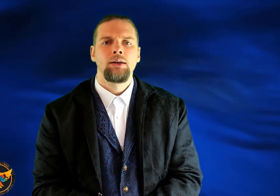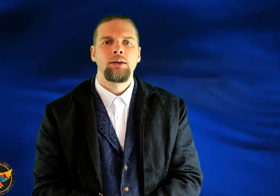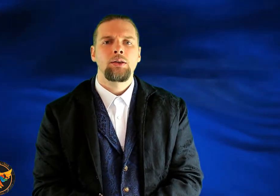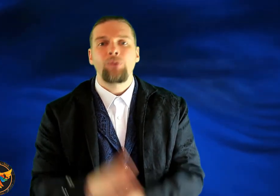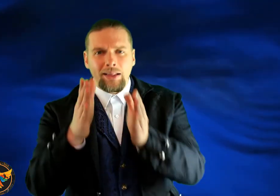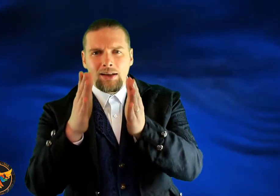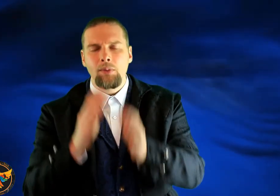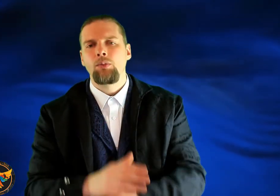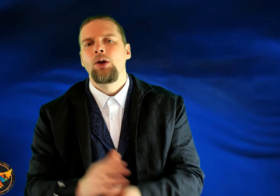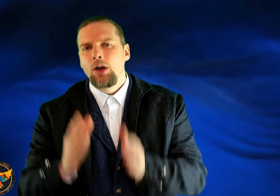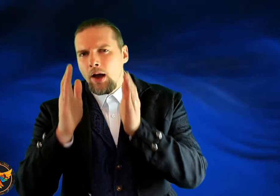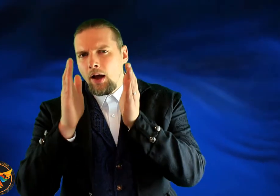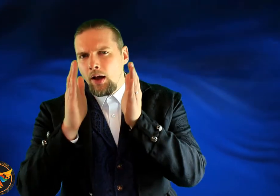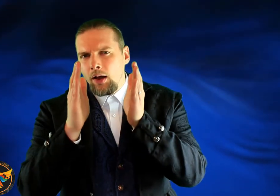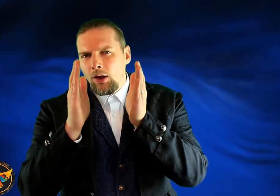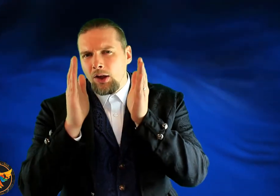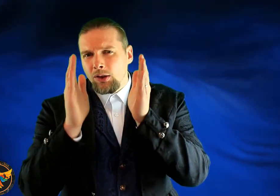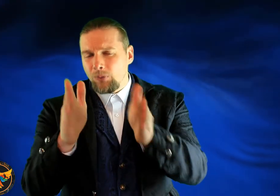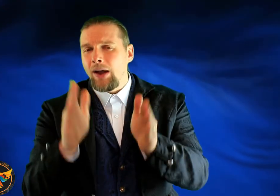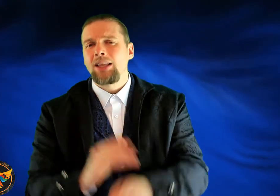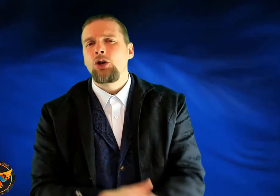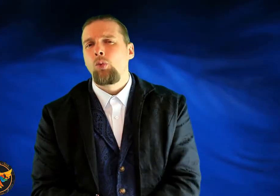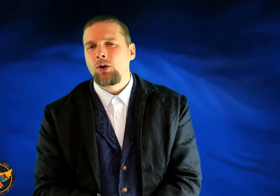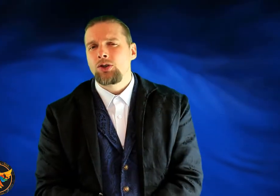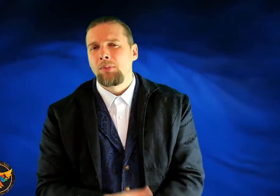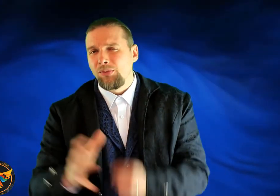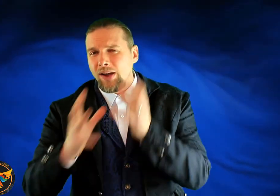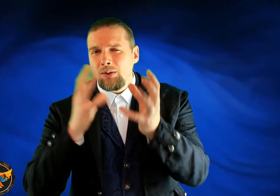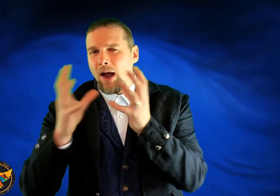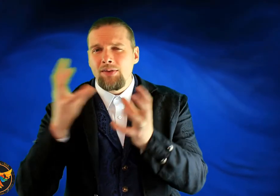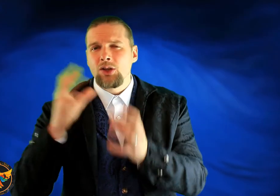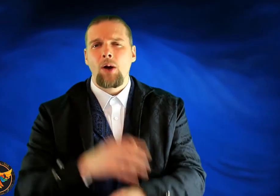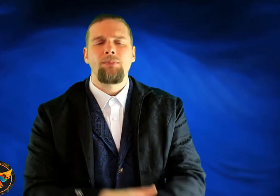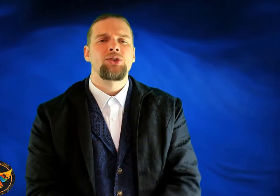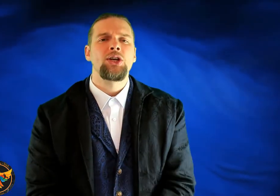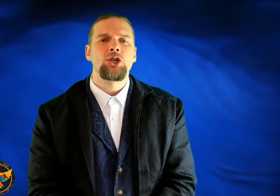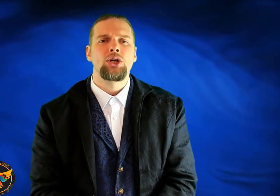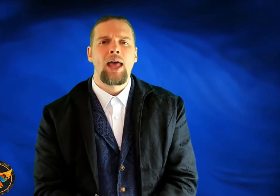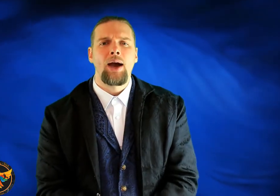The fact that I'm, the fact that you're watching me, the fact that we're having this conversation now.